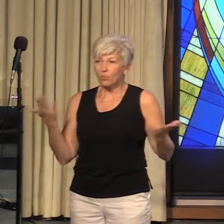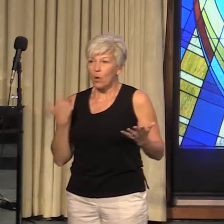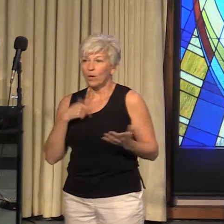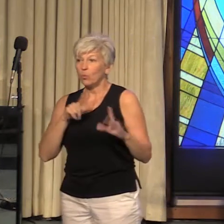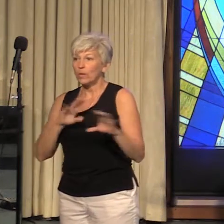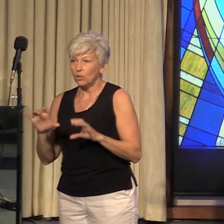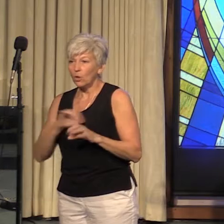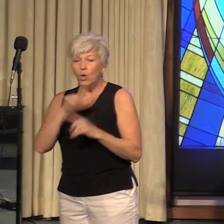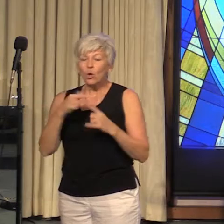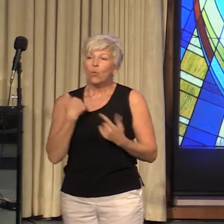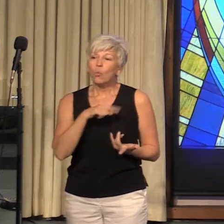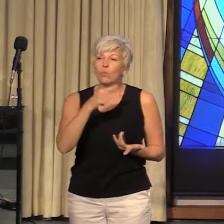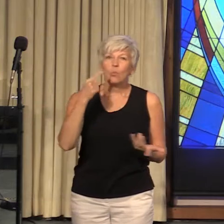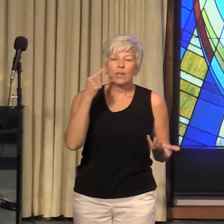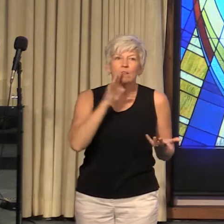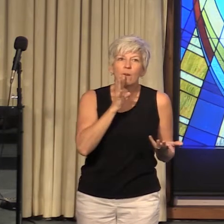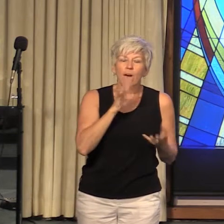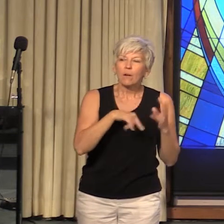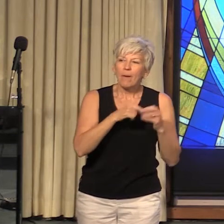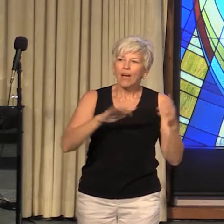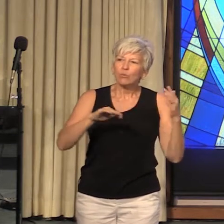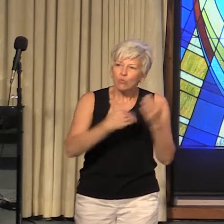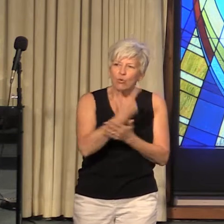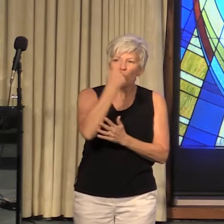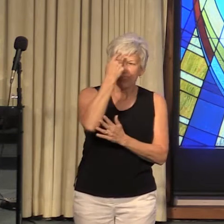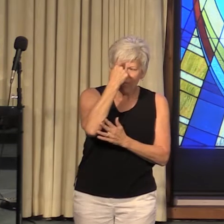thought Christianity, that's what we're talking about.